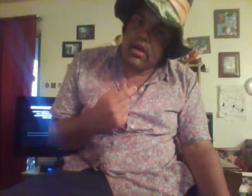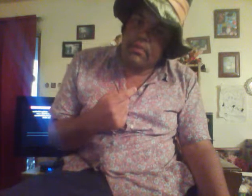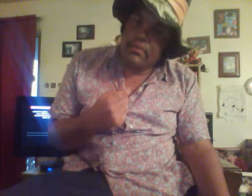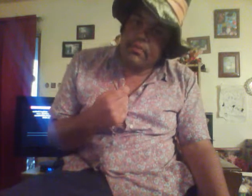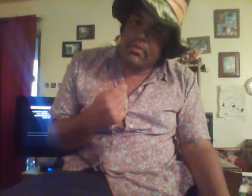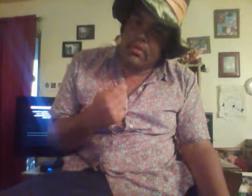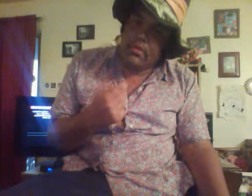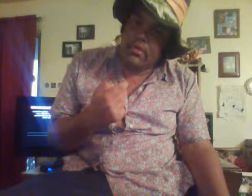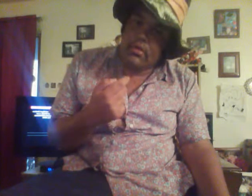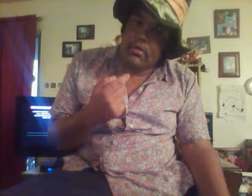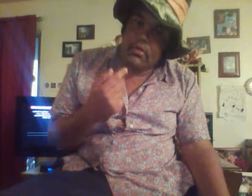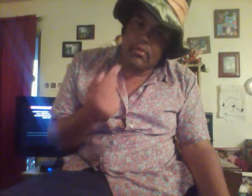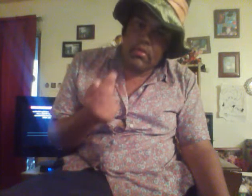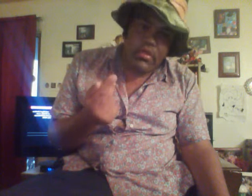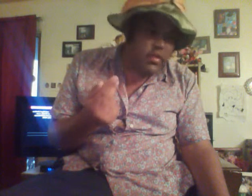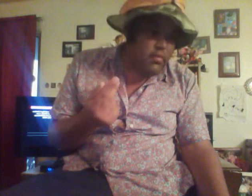um... What's that?